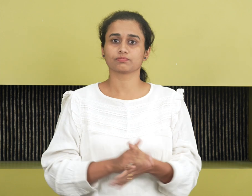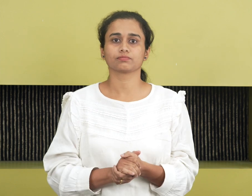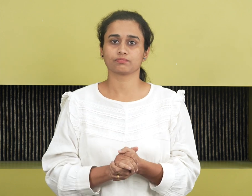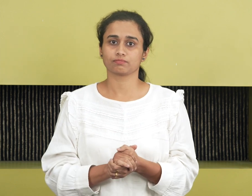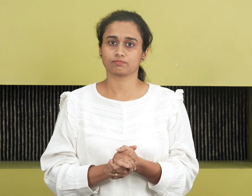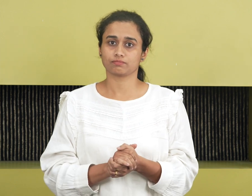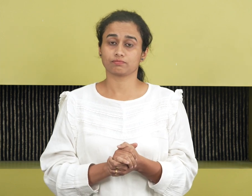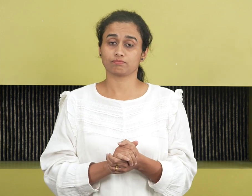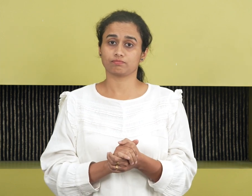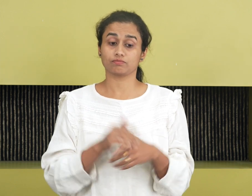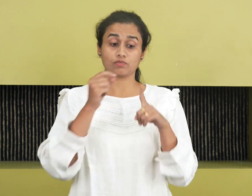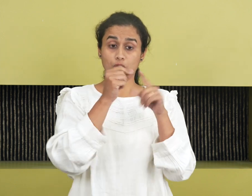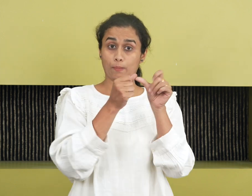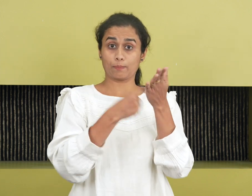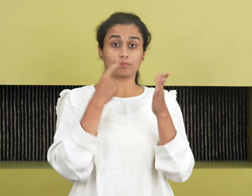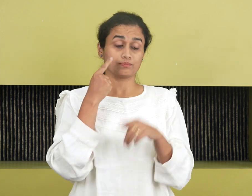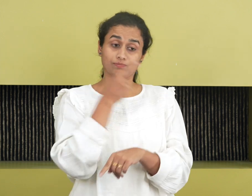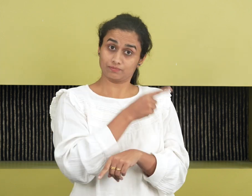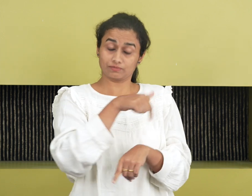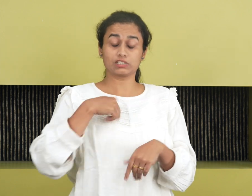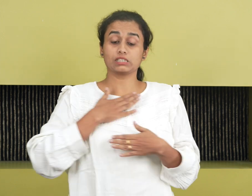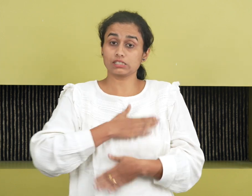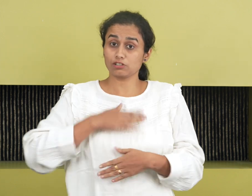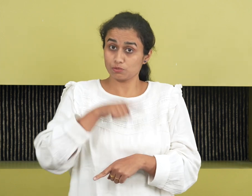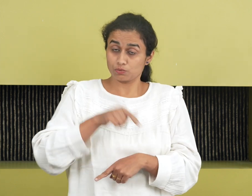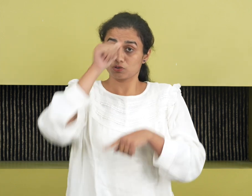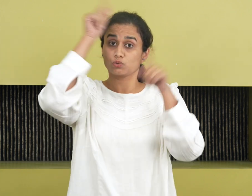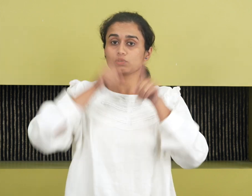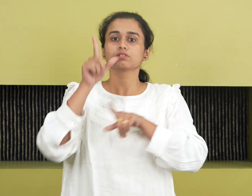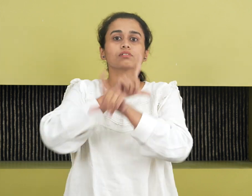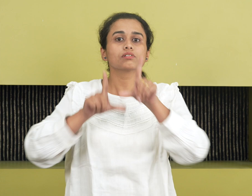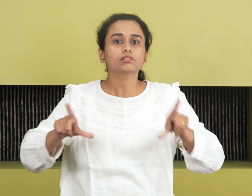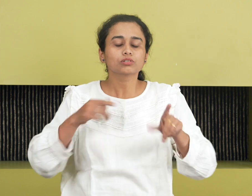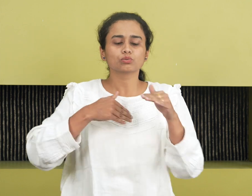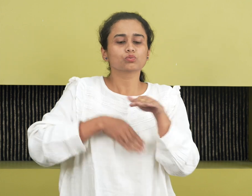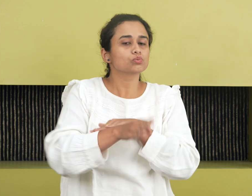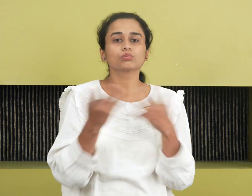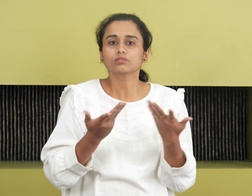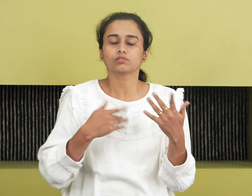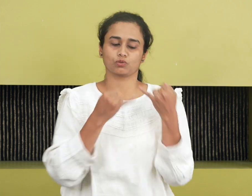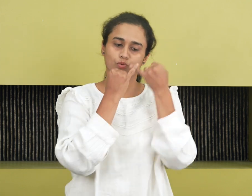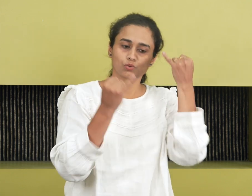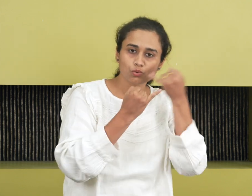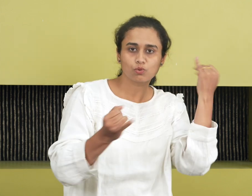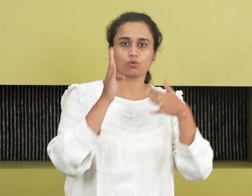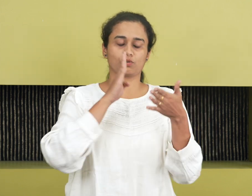Pari celebrates Indian languages through stories, poems, and songs.